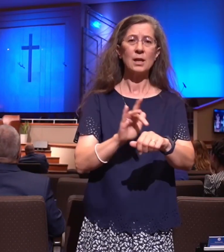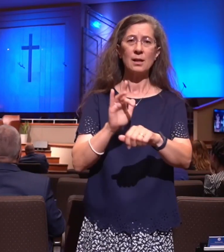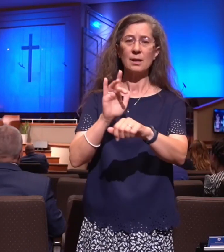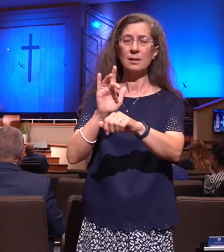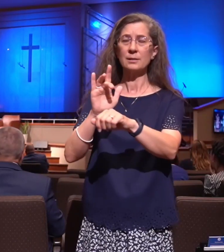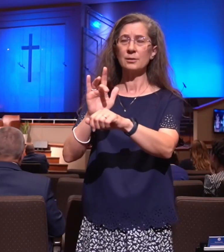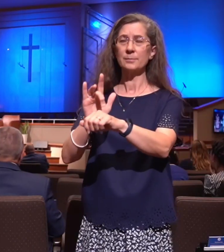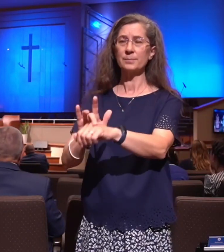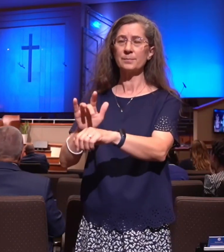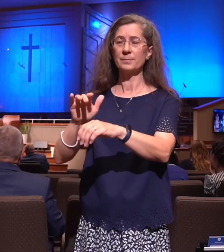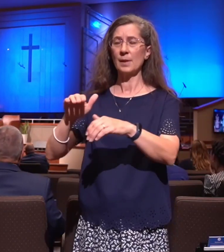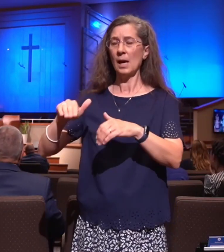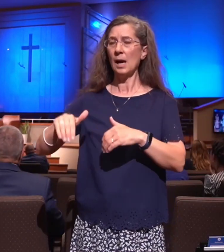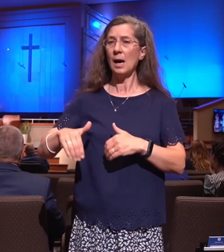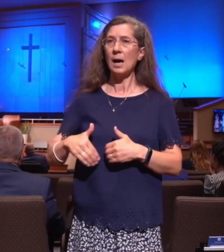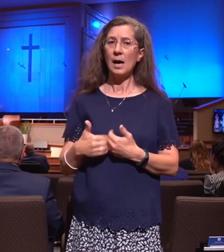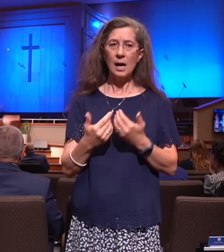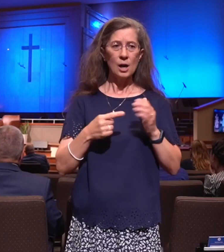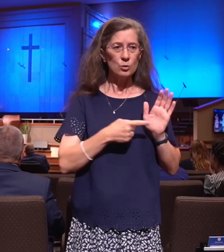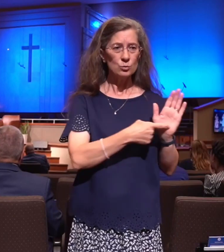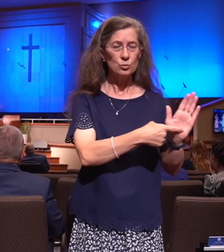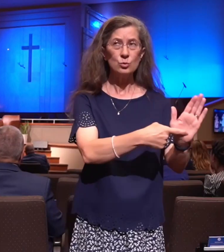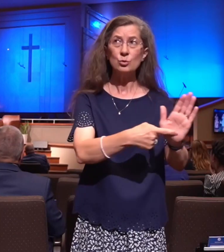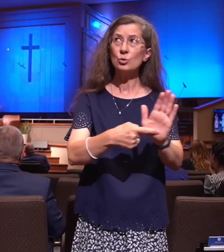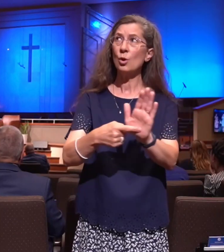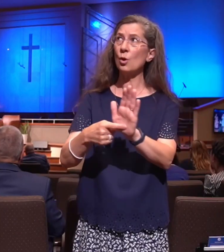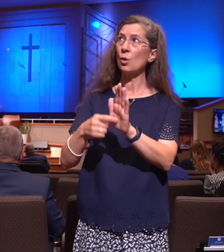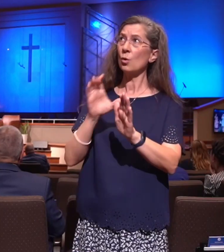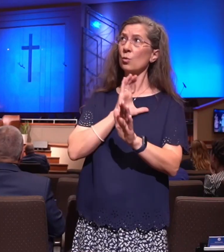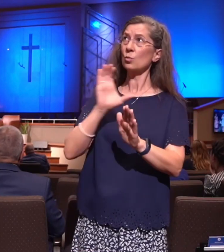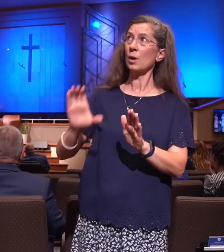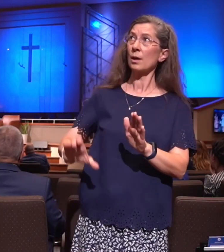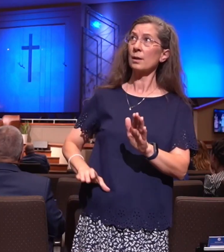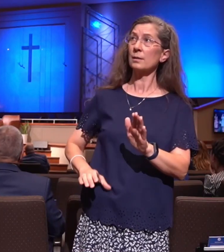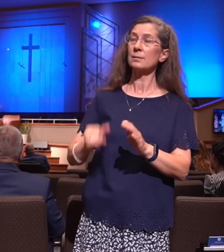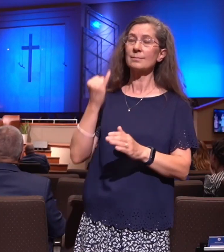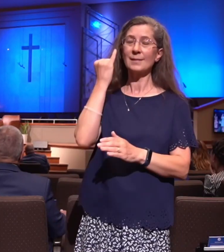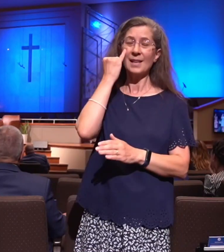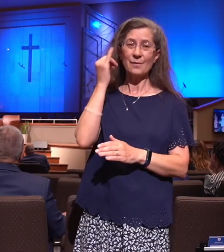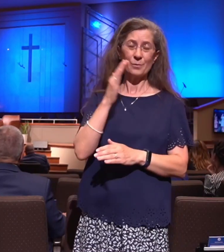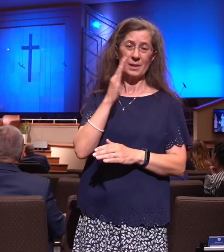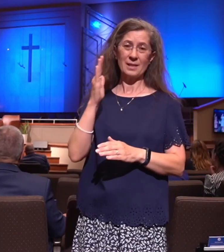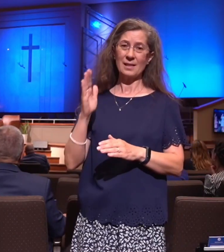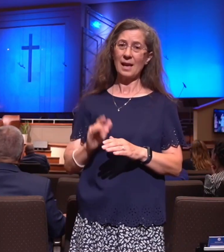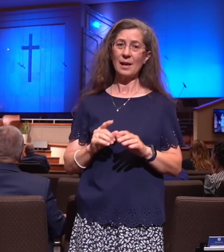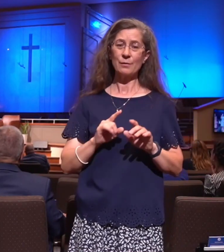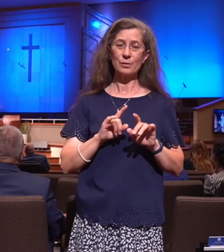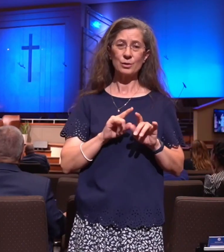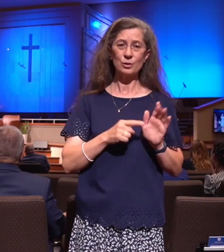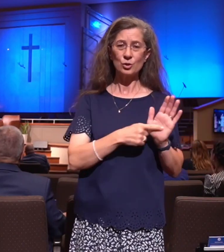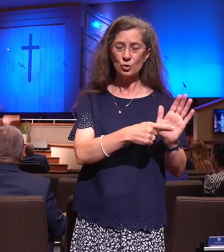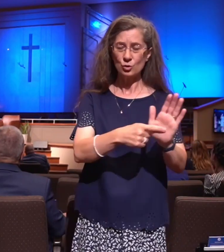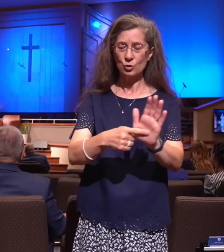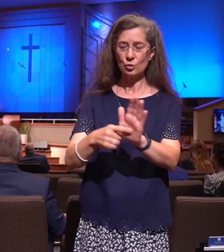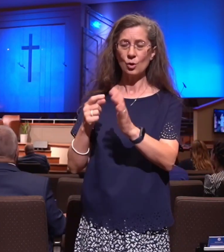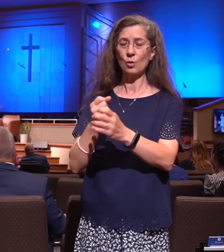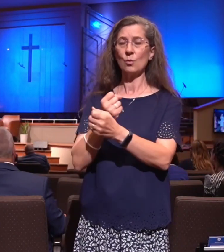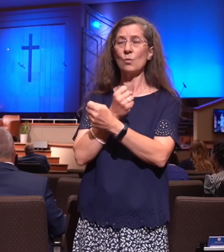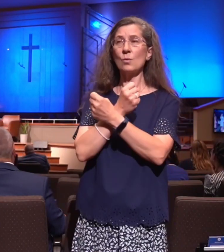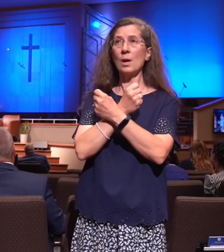How can we reach them Christ if we never show them love? Just to say we